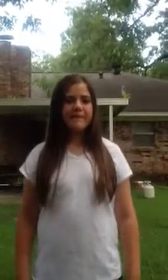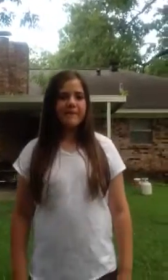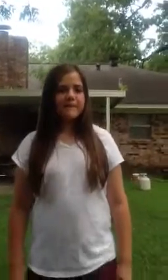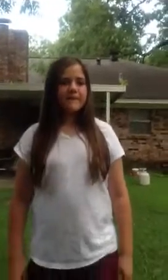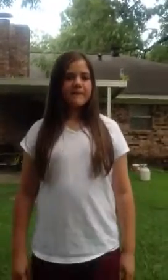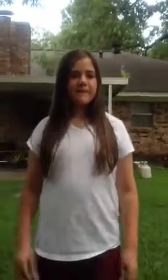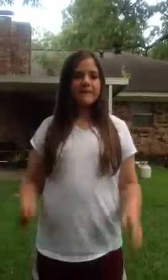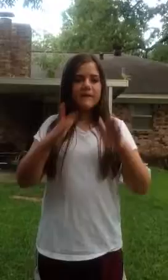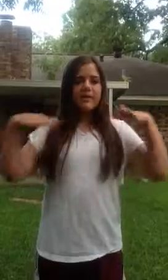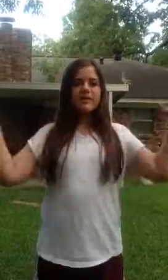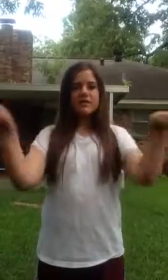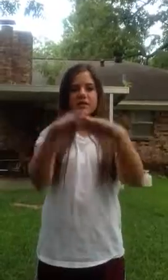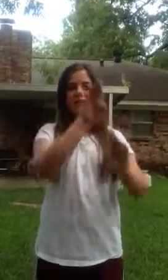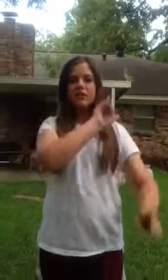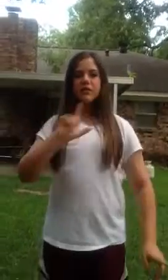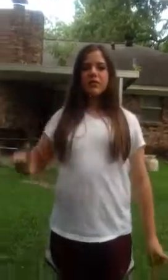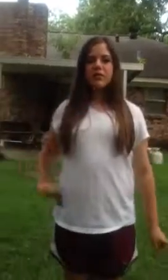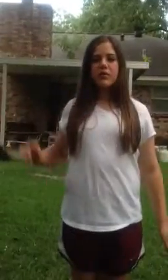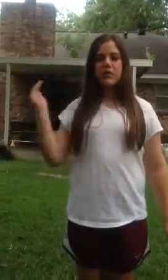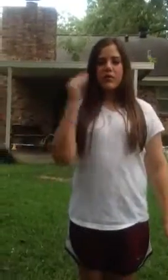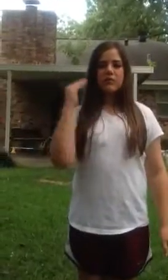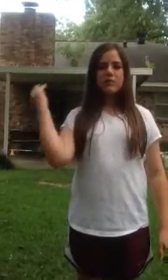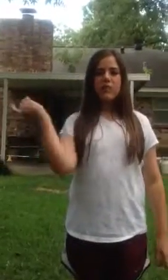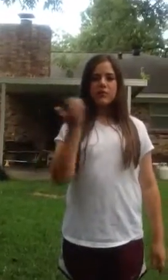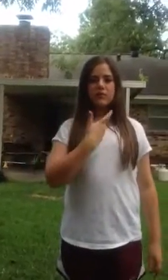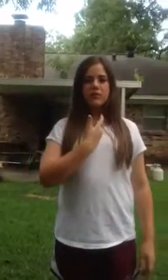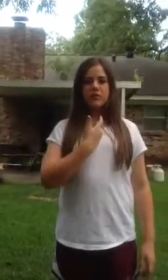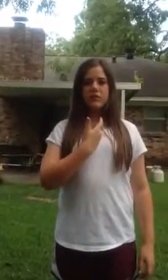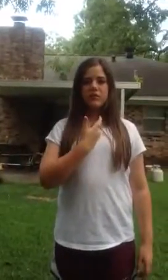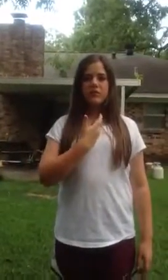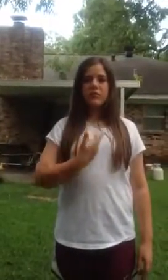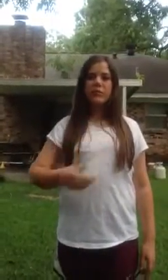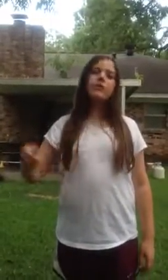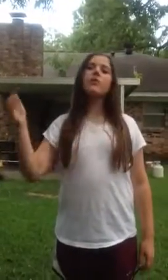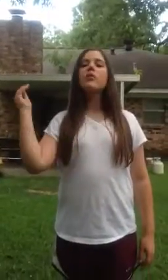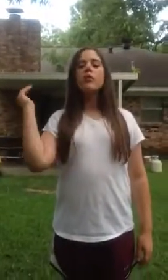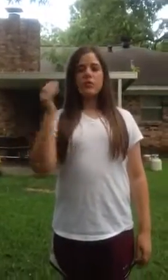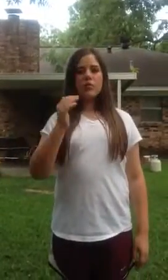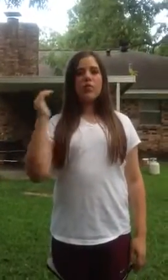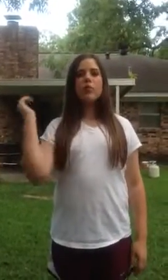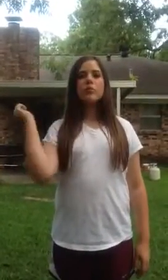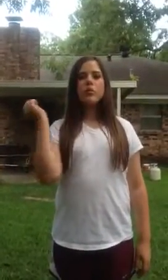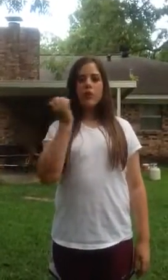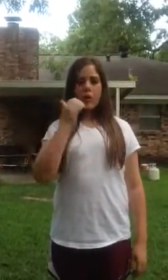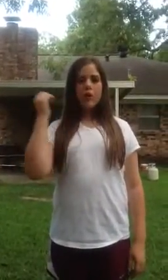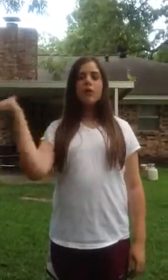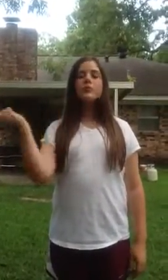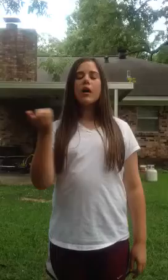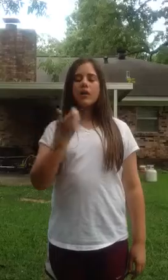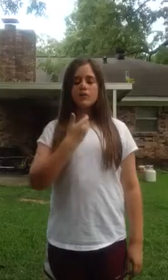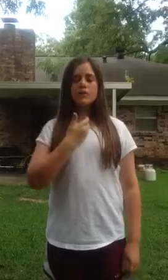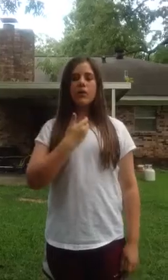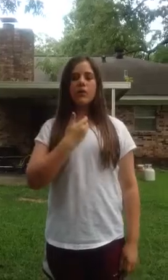Bless the Lord, O my soul, O my soul,